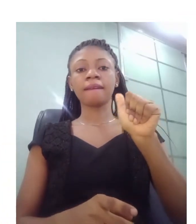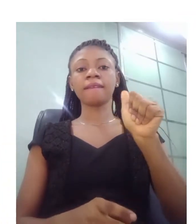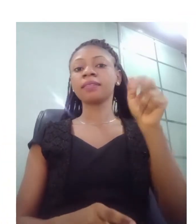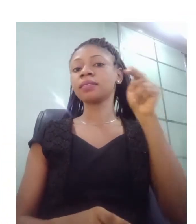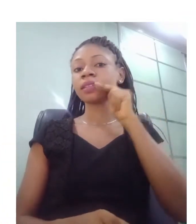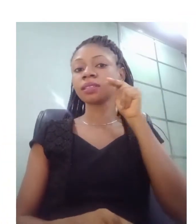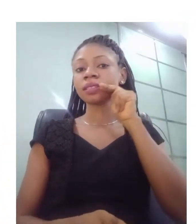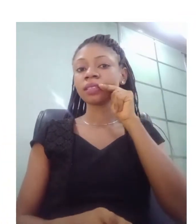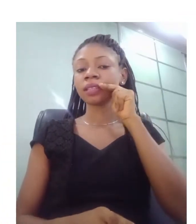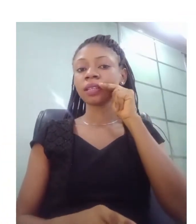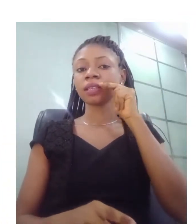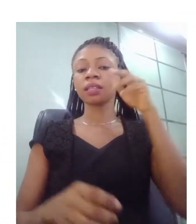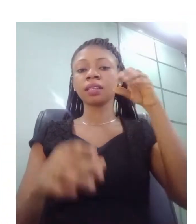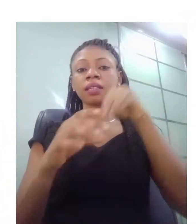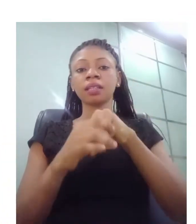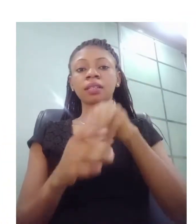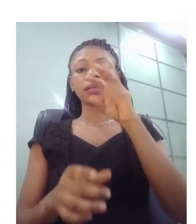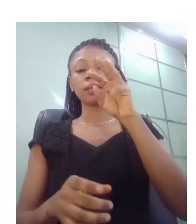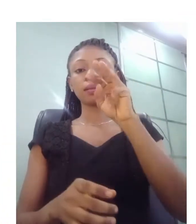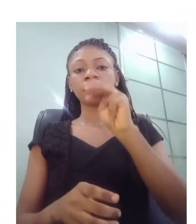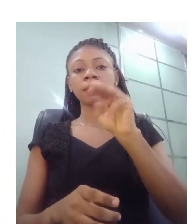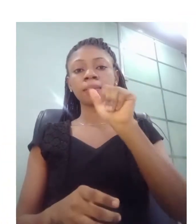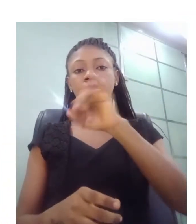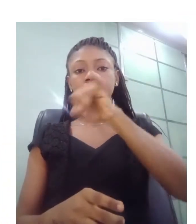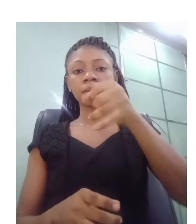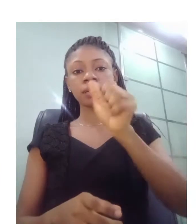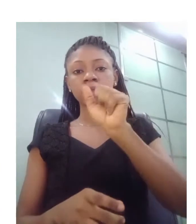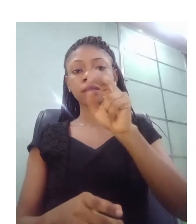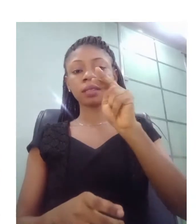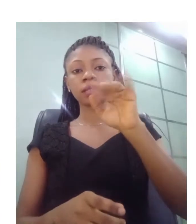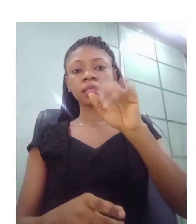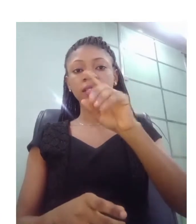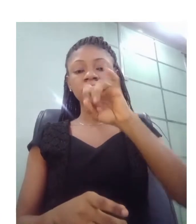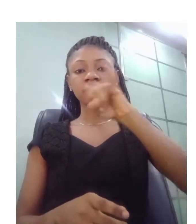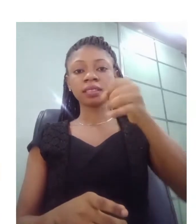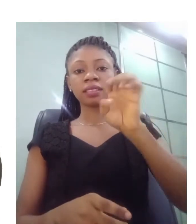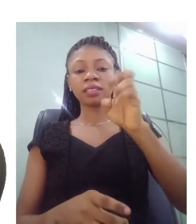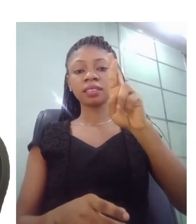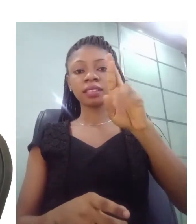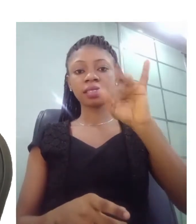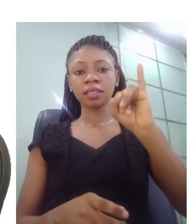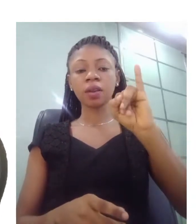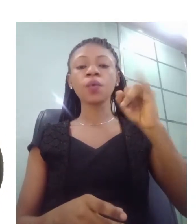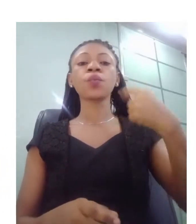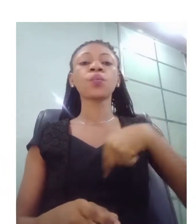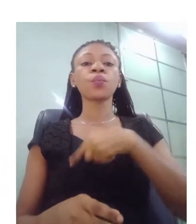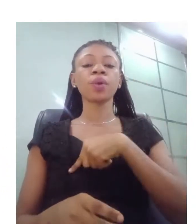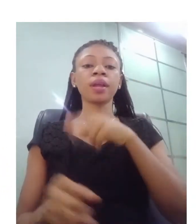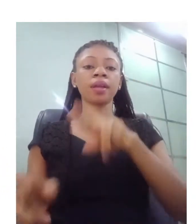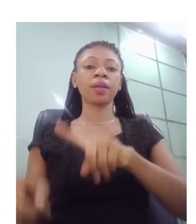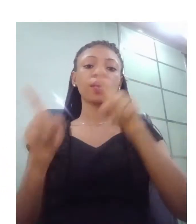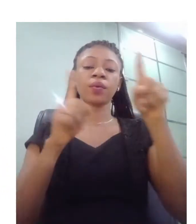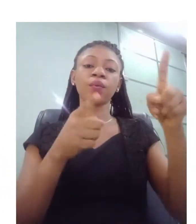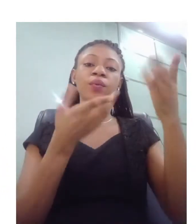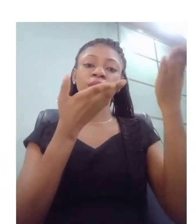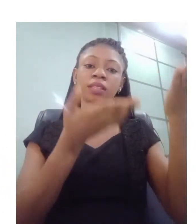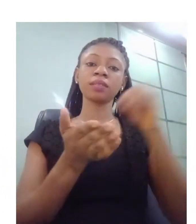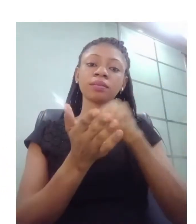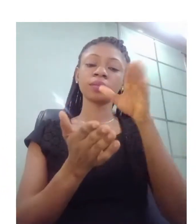stepped into that community it's been a whole lot of relationship that we uh shared with the deaf community and so